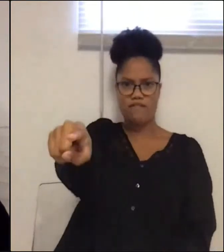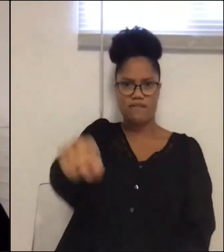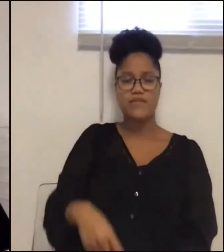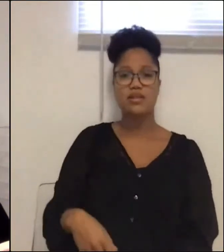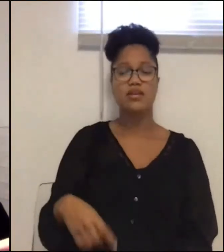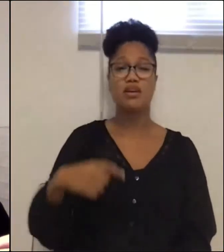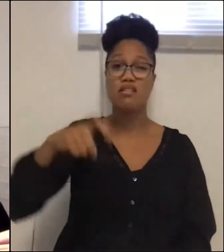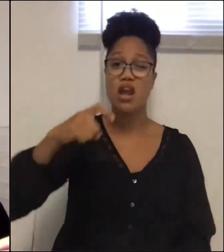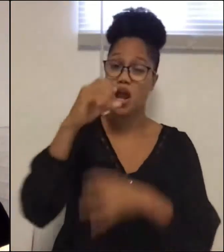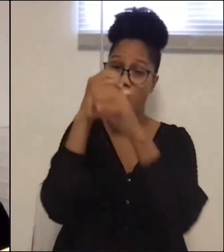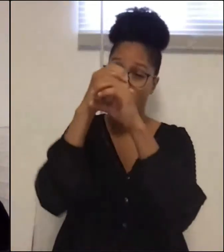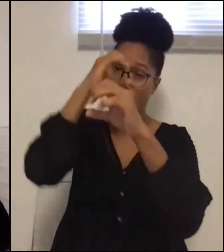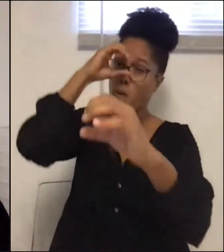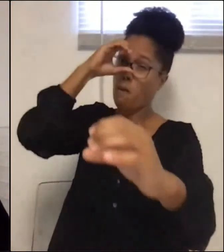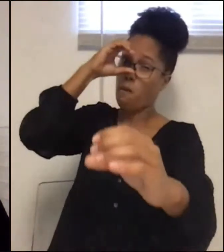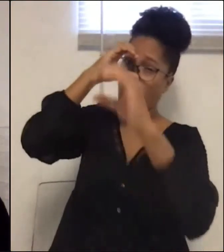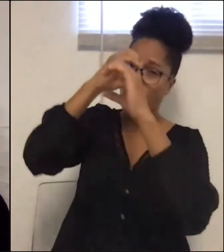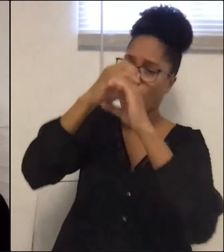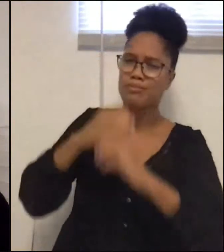to find that.